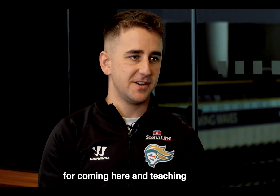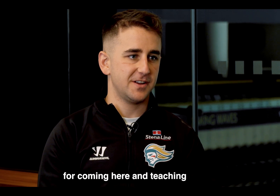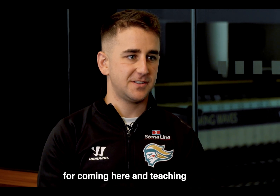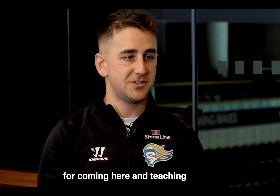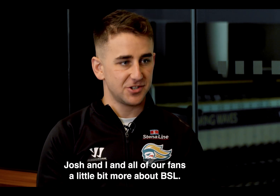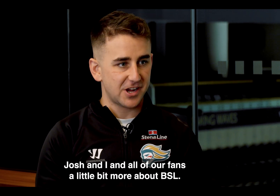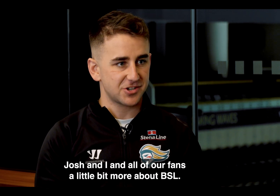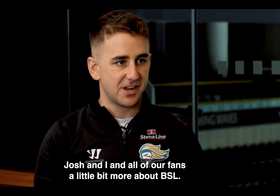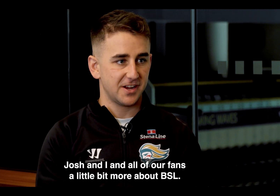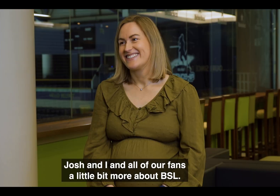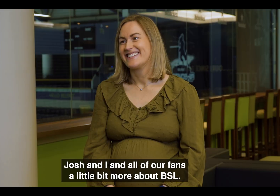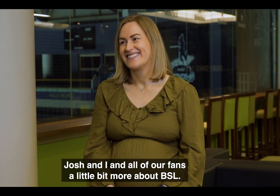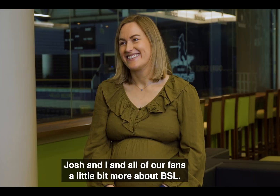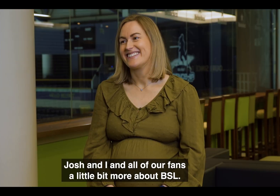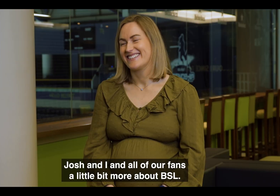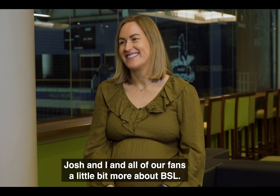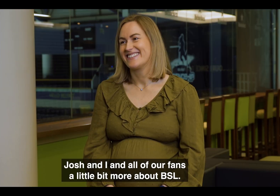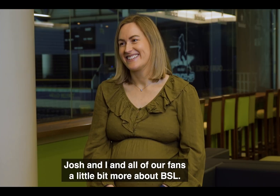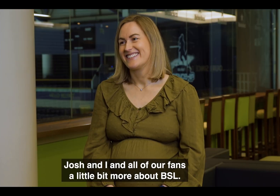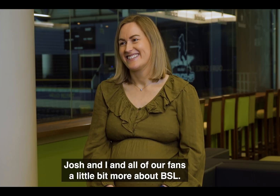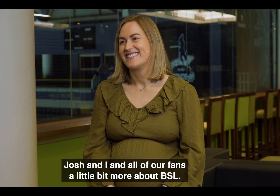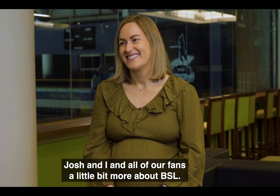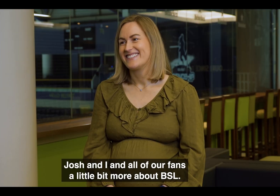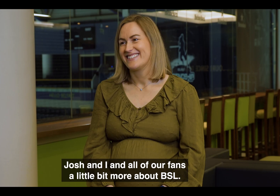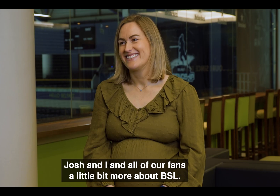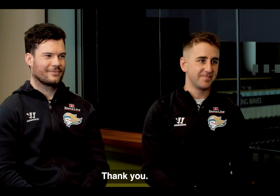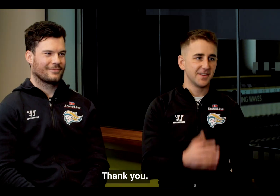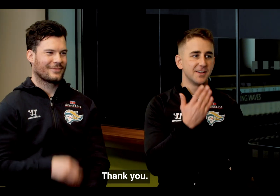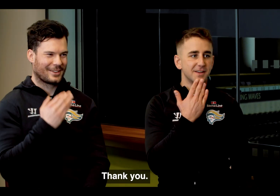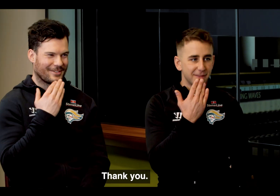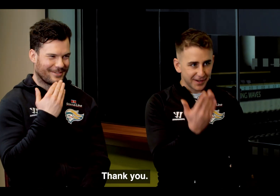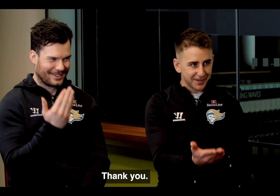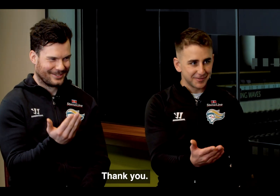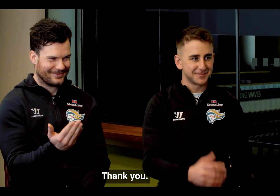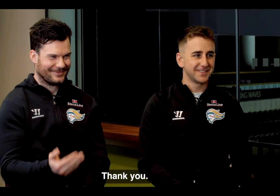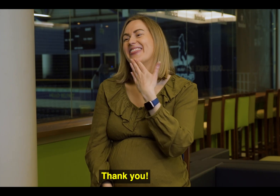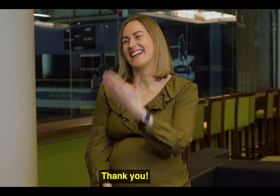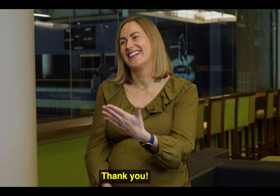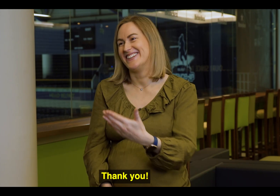teaching Josh and I and all of our fans a little bit more about BSL. Thank you. Thank you.